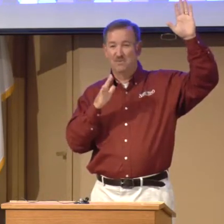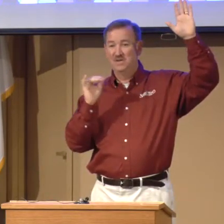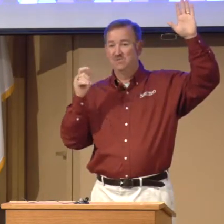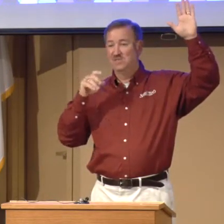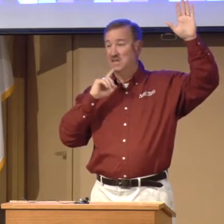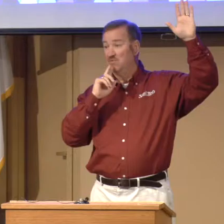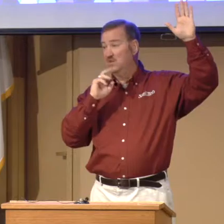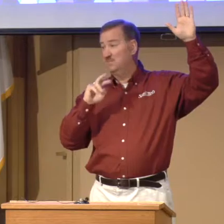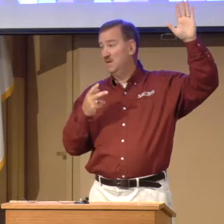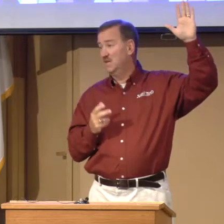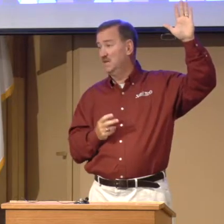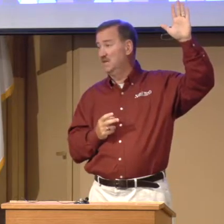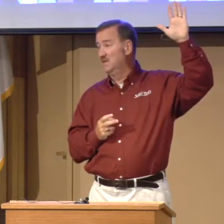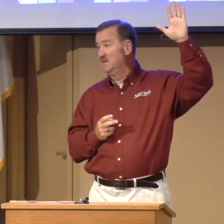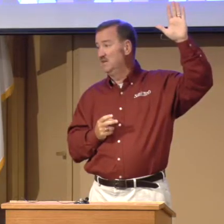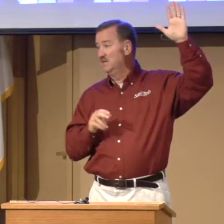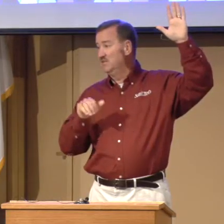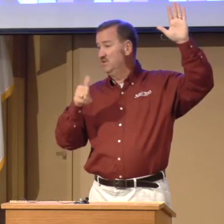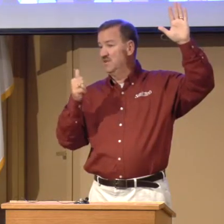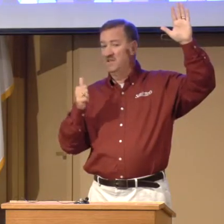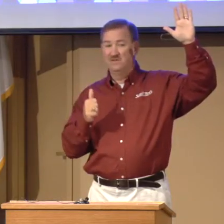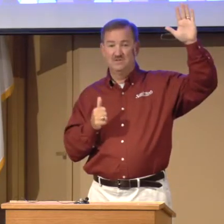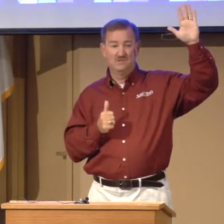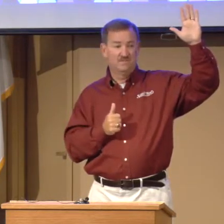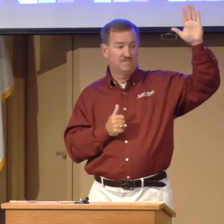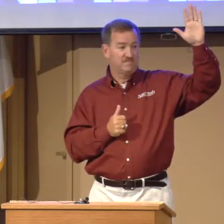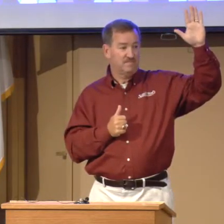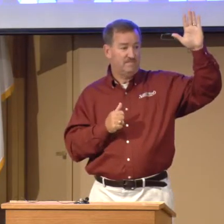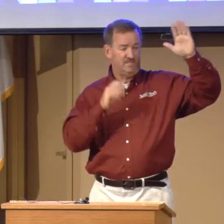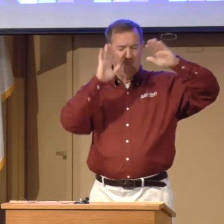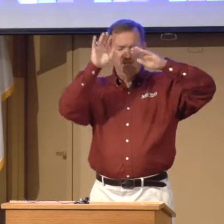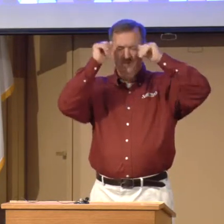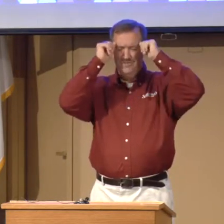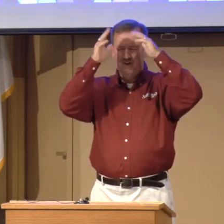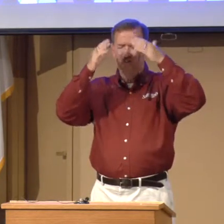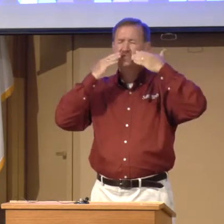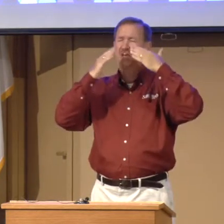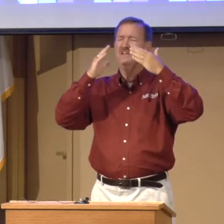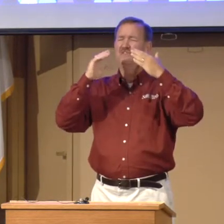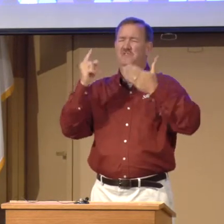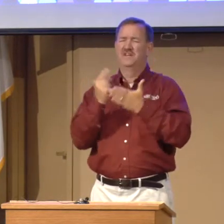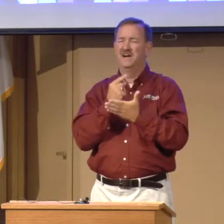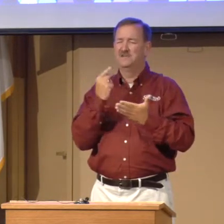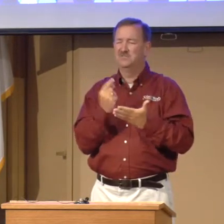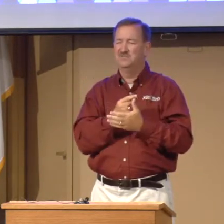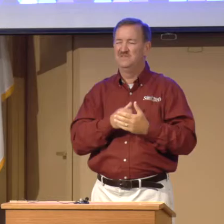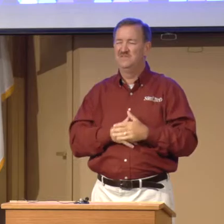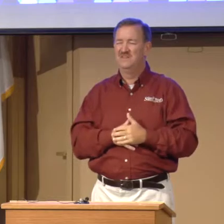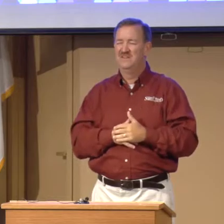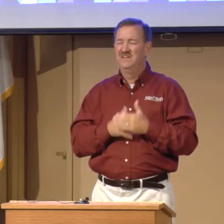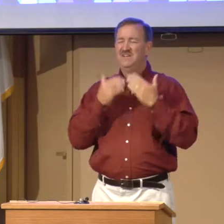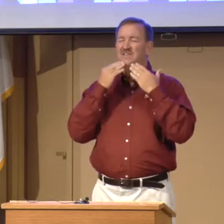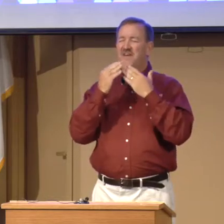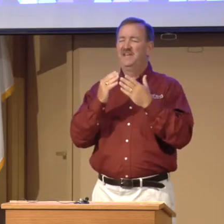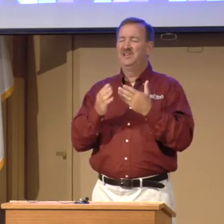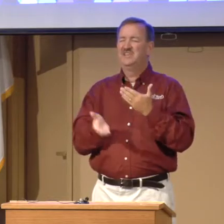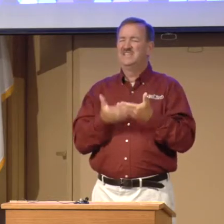prayed with you, and I really meant it. Are there any others? Heavenly Father, thank you for the gospel. Thank you, it's